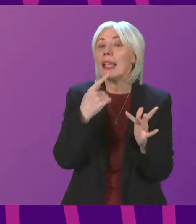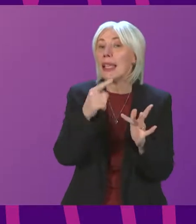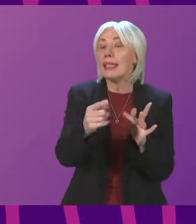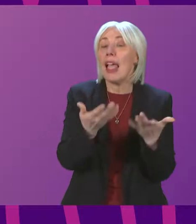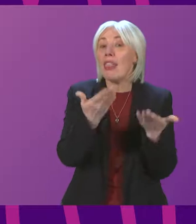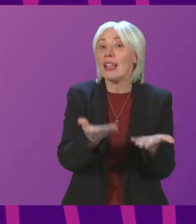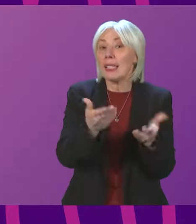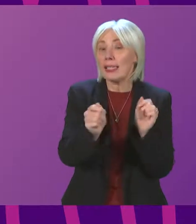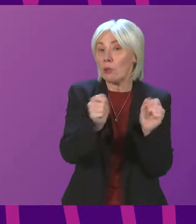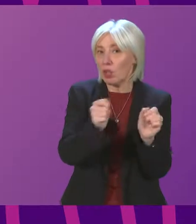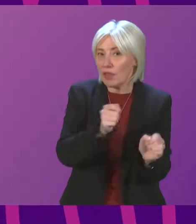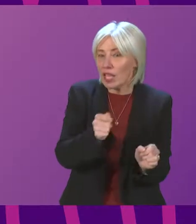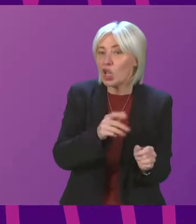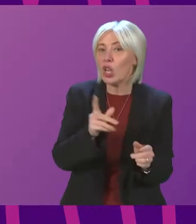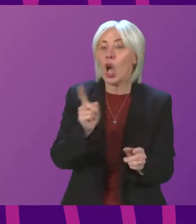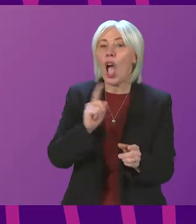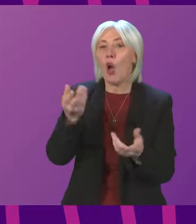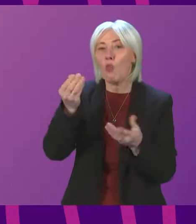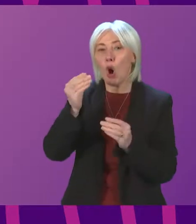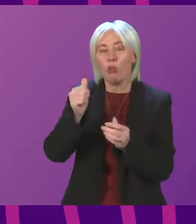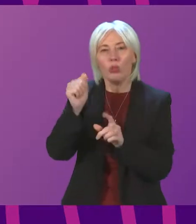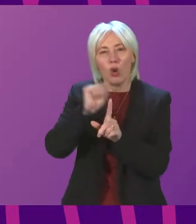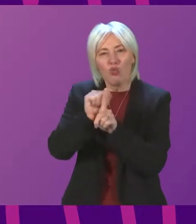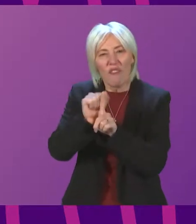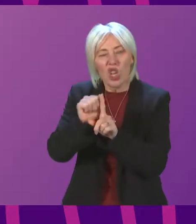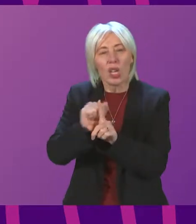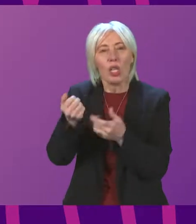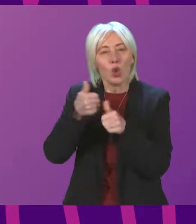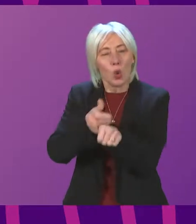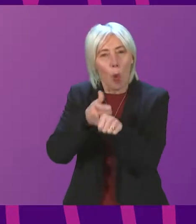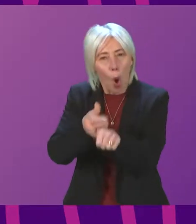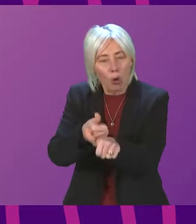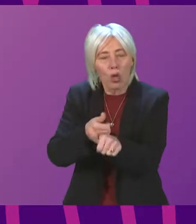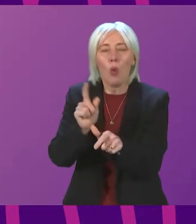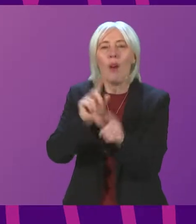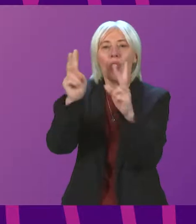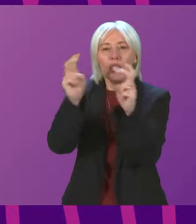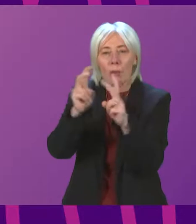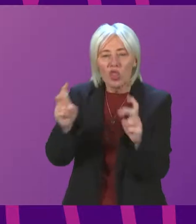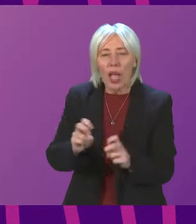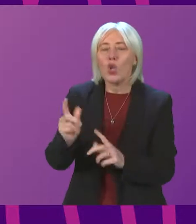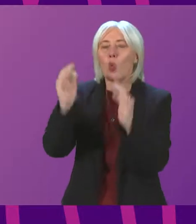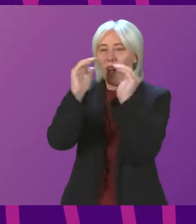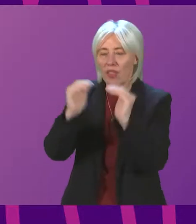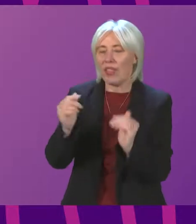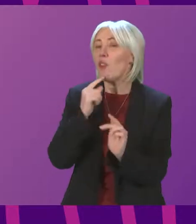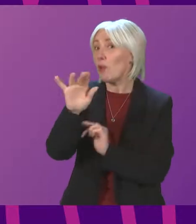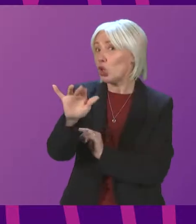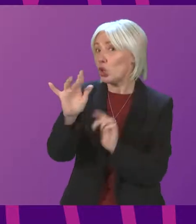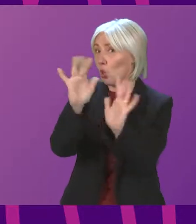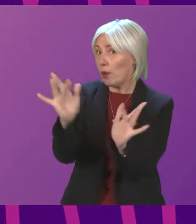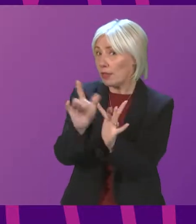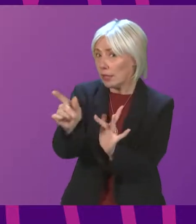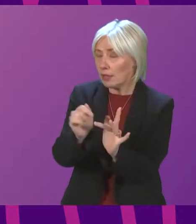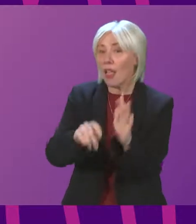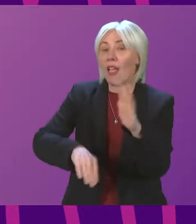modifications and the type of revision support that will be provided for each course by subject and by level. The SQA will provide